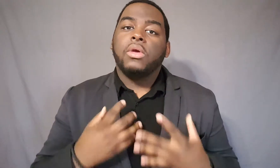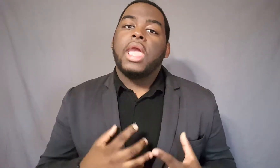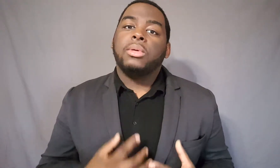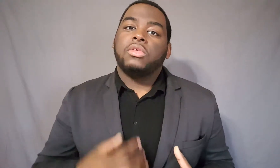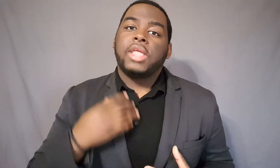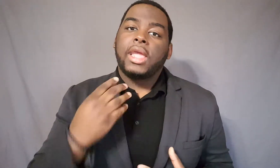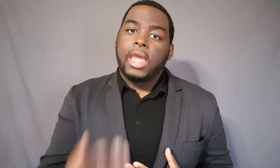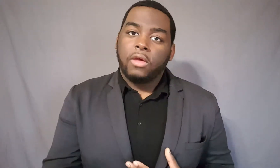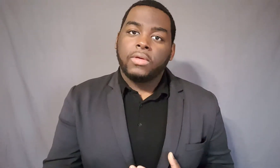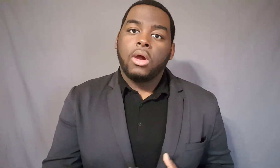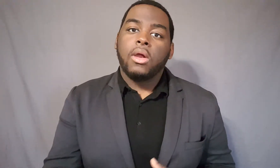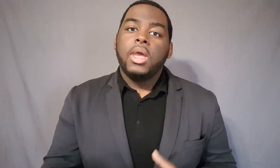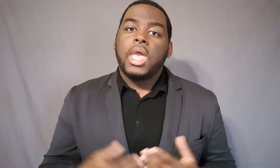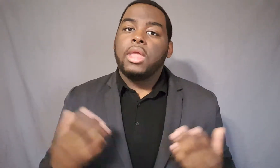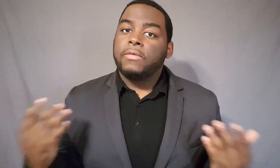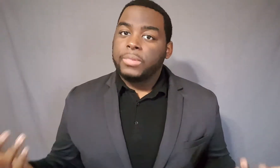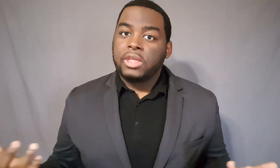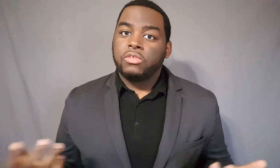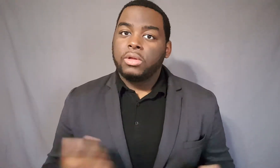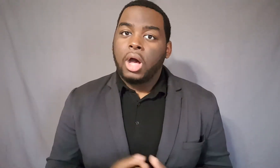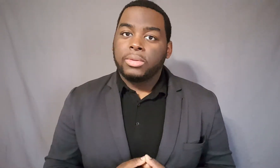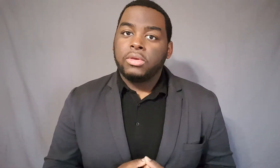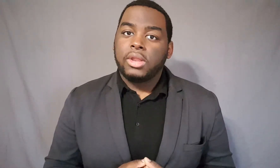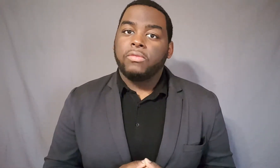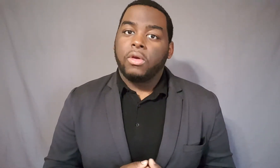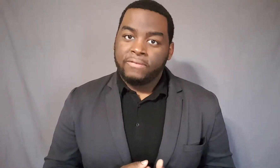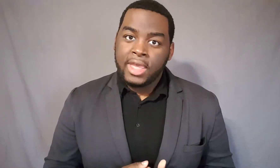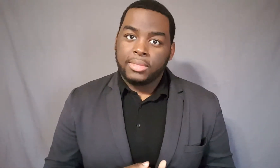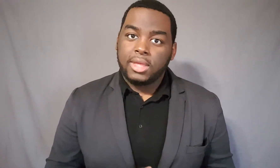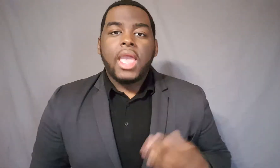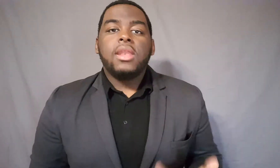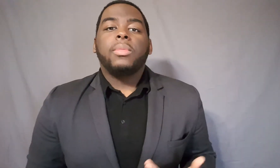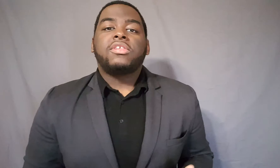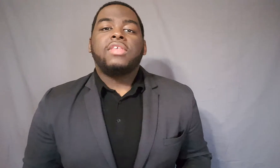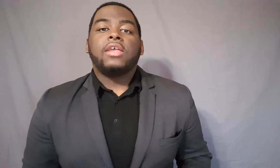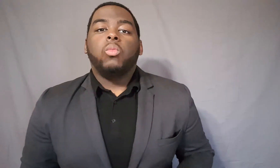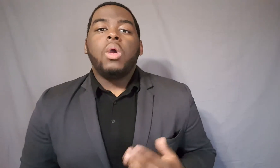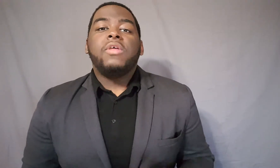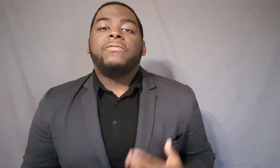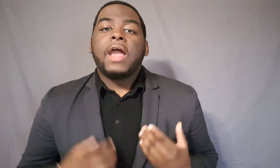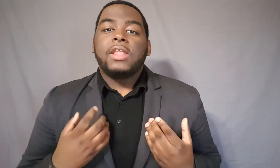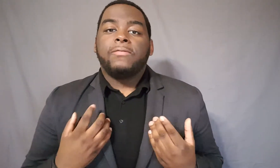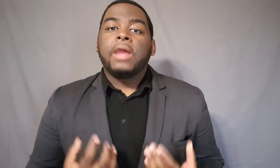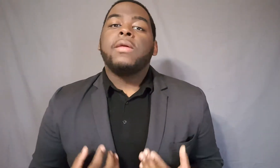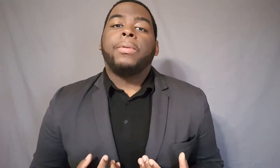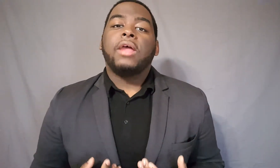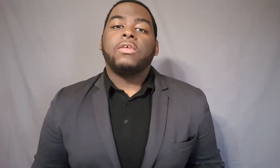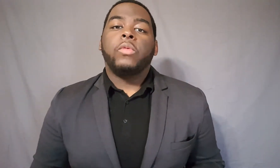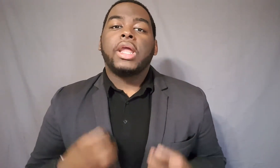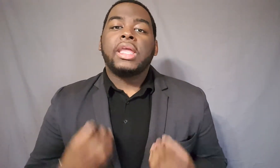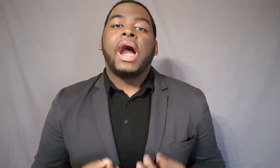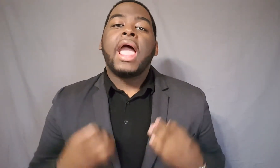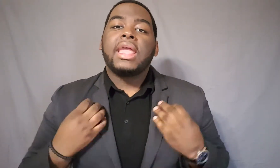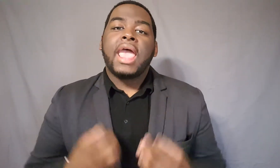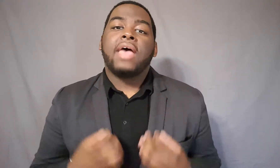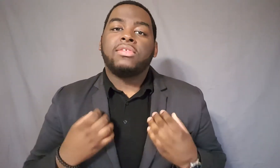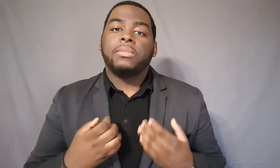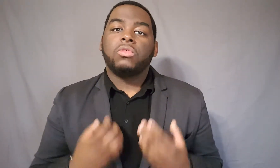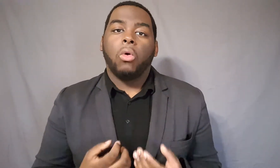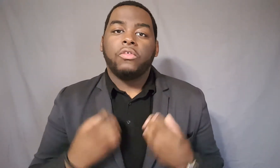you're able to take care of her and a potential opportunity for a family. And number six. Women find it very impressive when a guy has some sort of